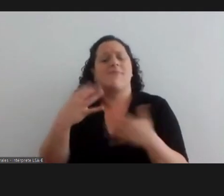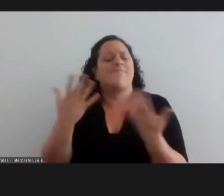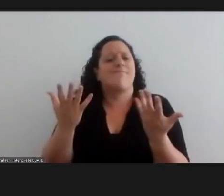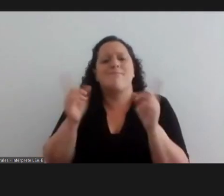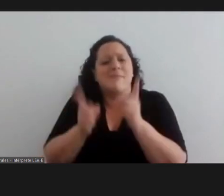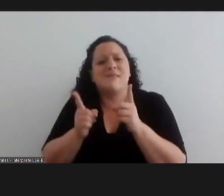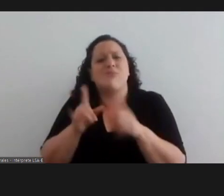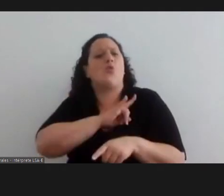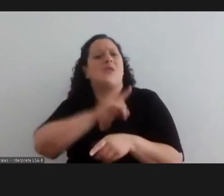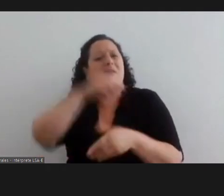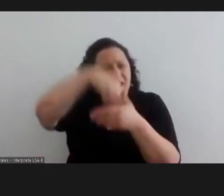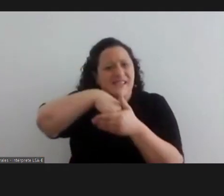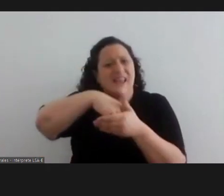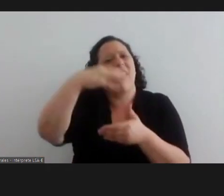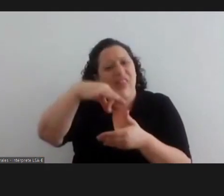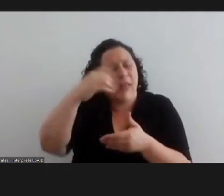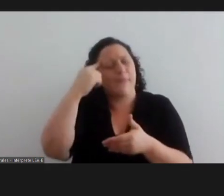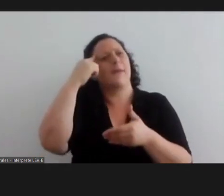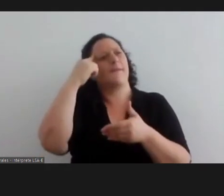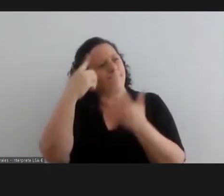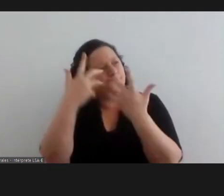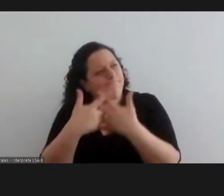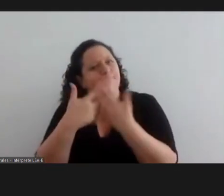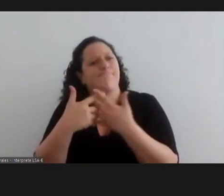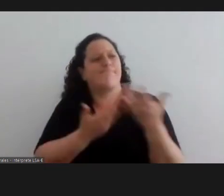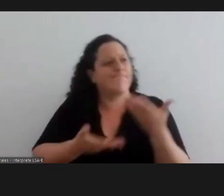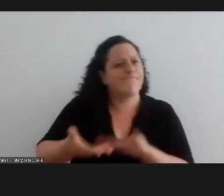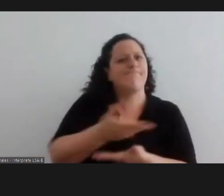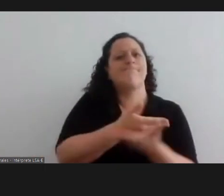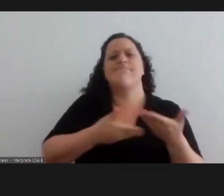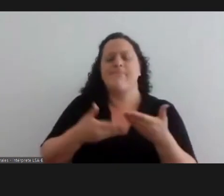this is something that should be included and discussed in universities